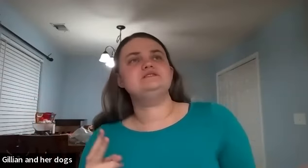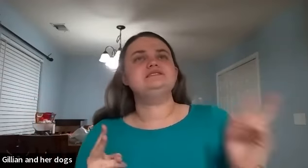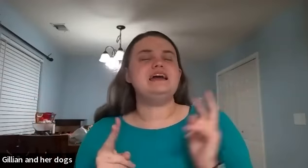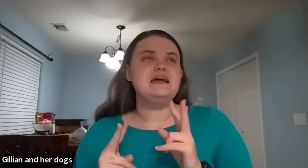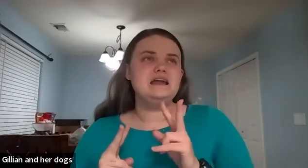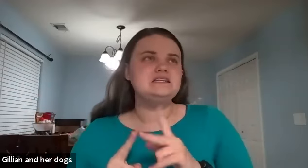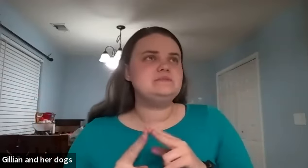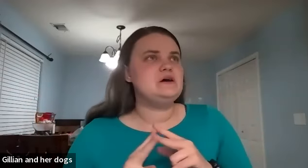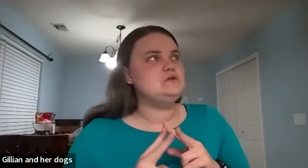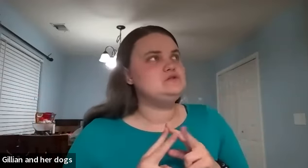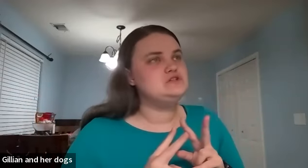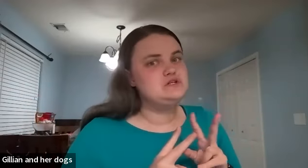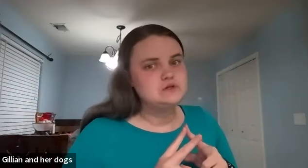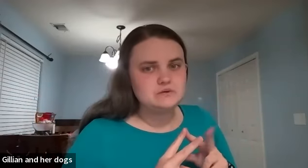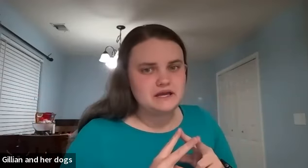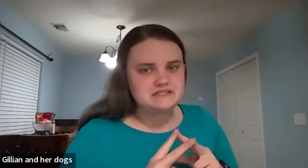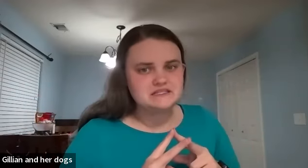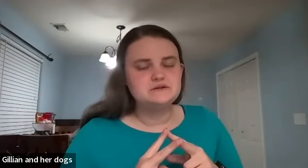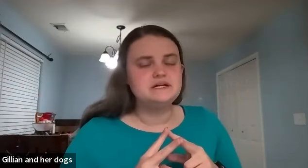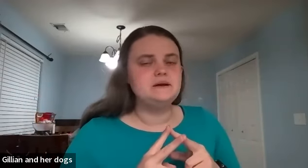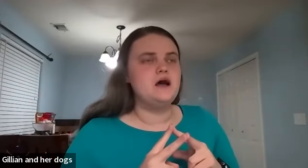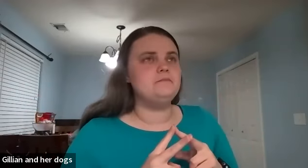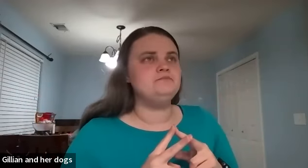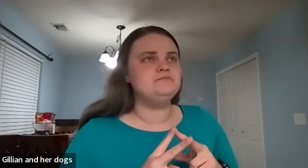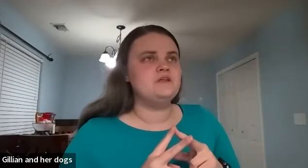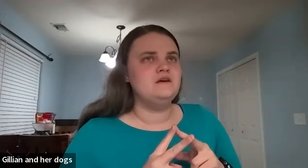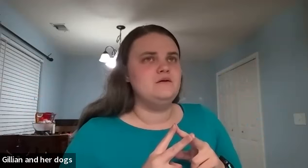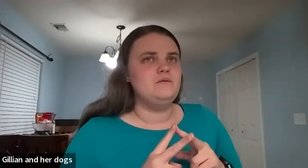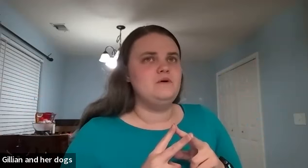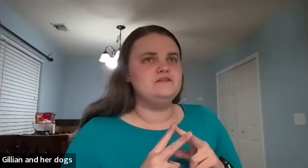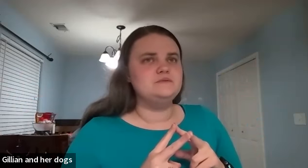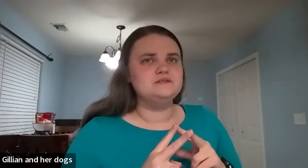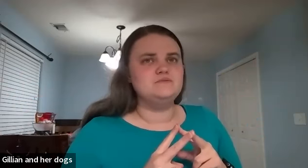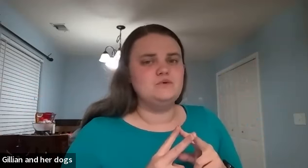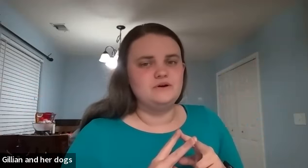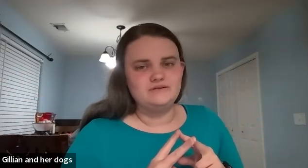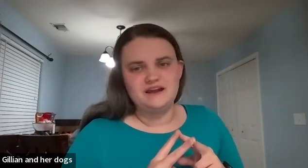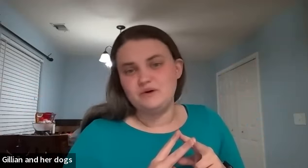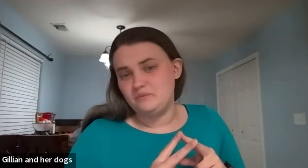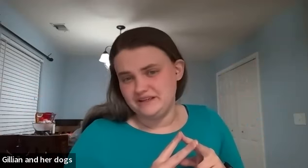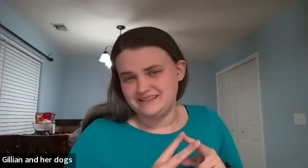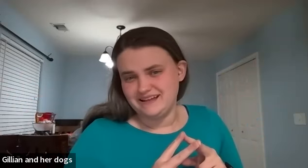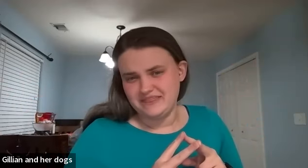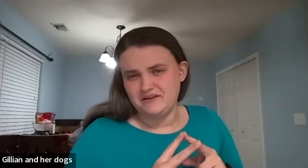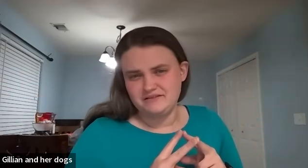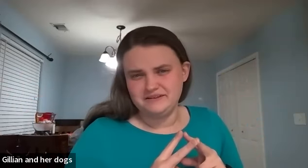sad has about two ways to do it um one of them is more kind of one we see i think often